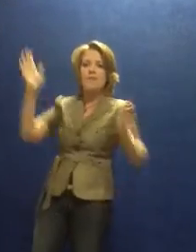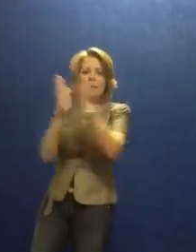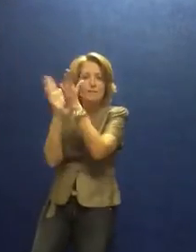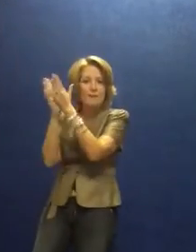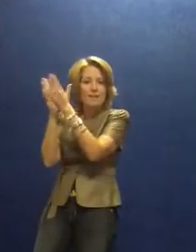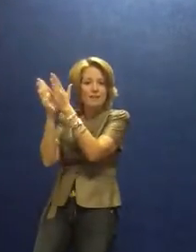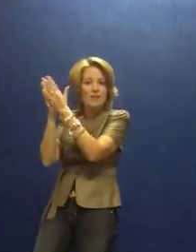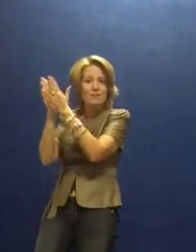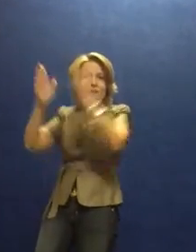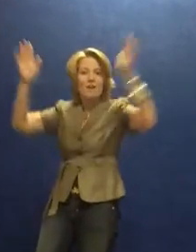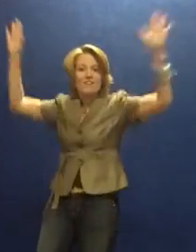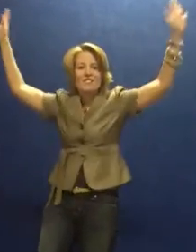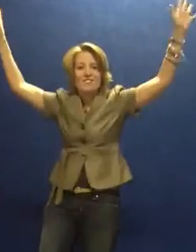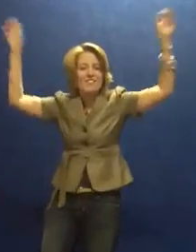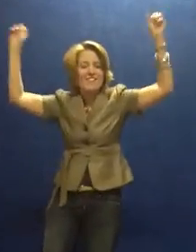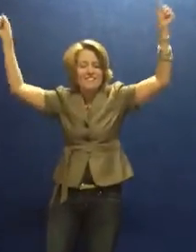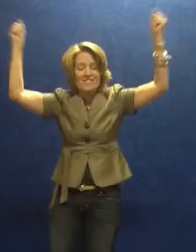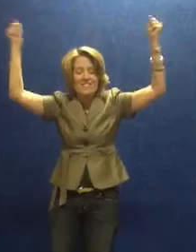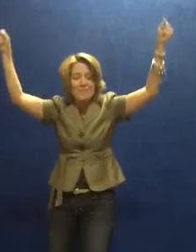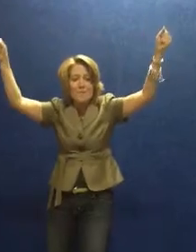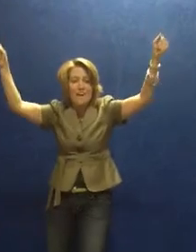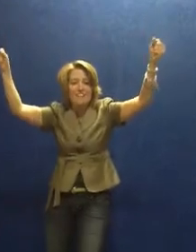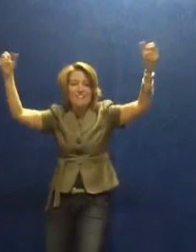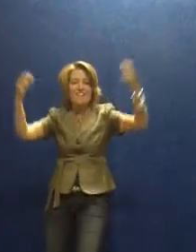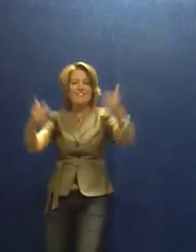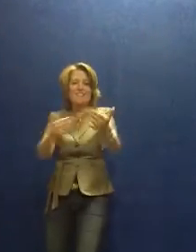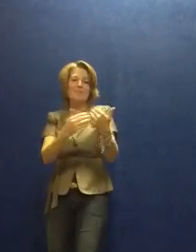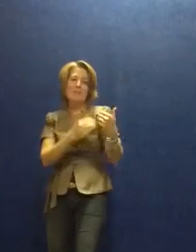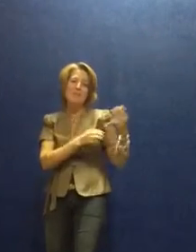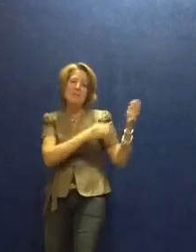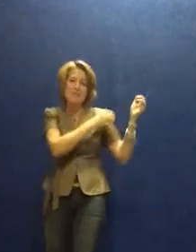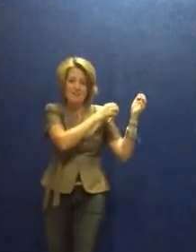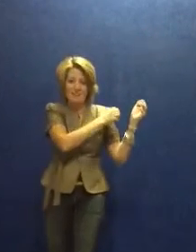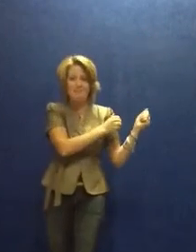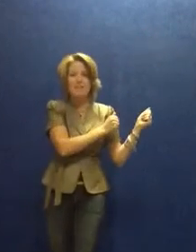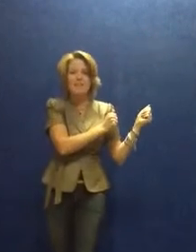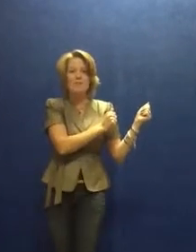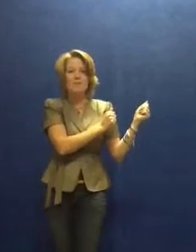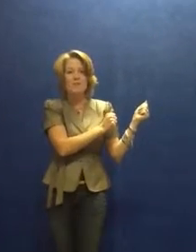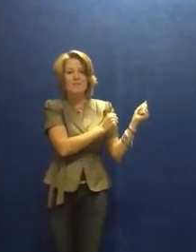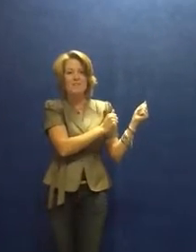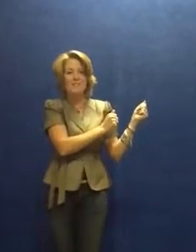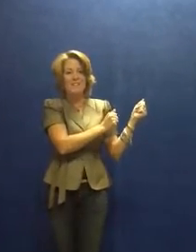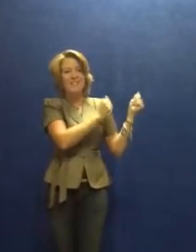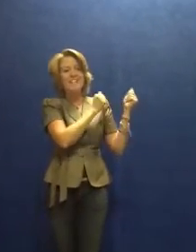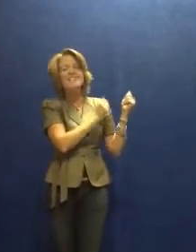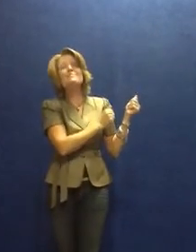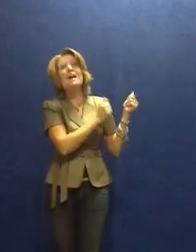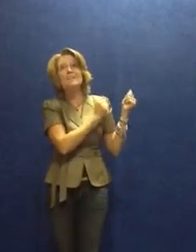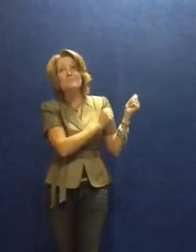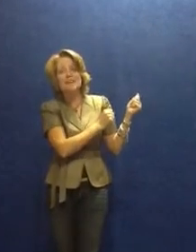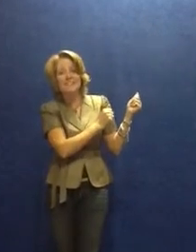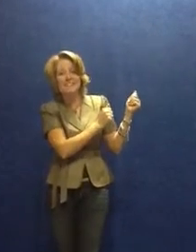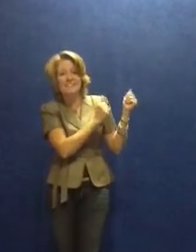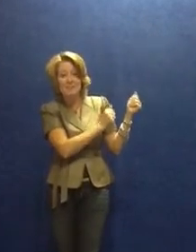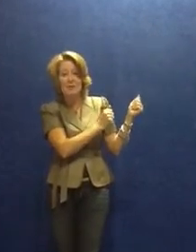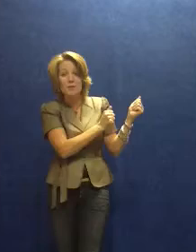Everybody started applying and cheering and cheering him on. Tim came up and got his Play-Doh Award. He smiled brightly, because he knew